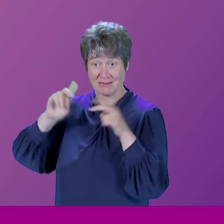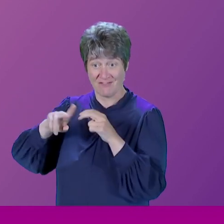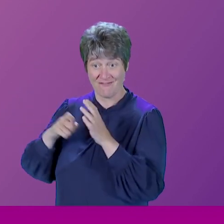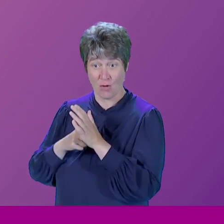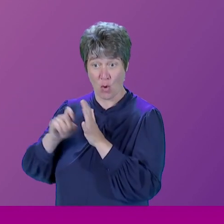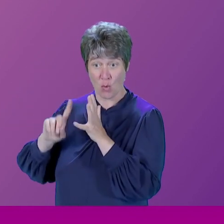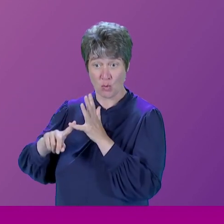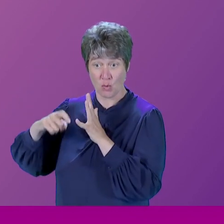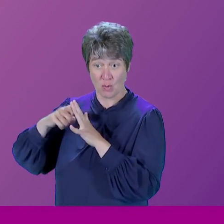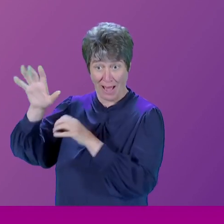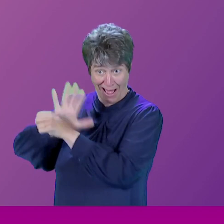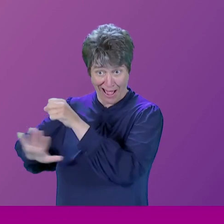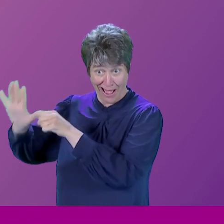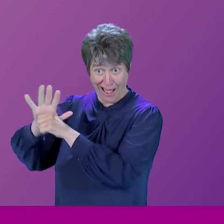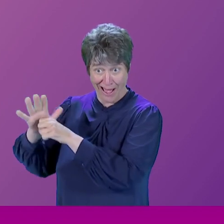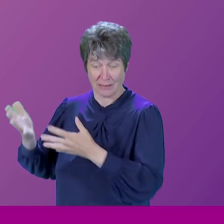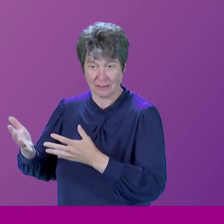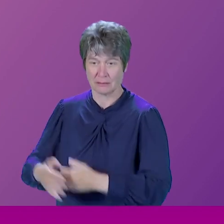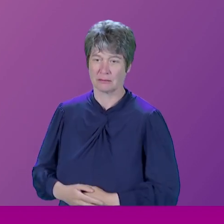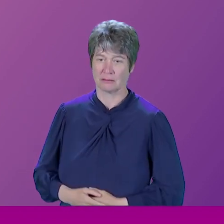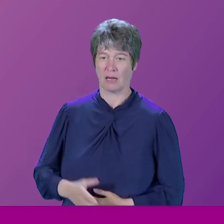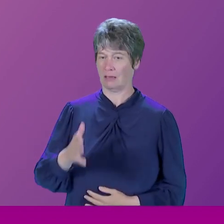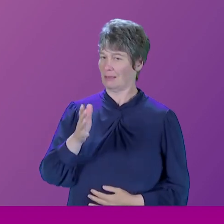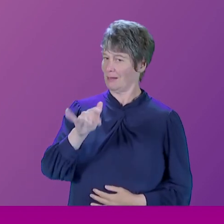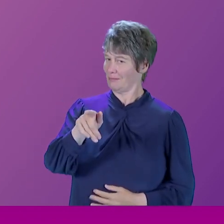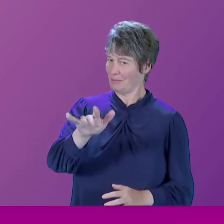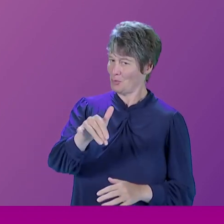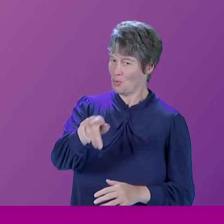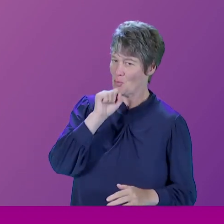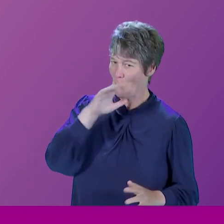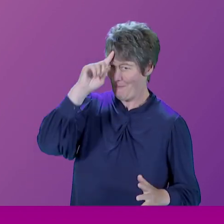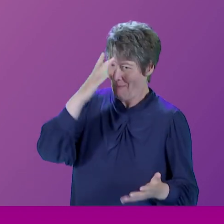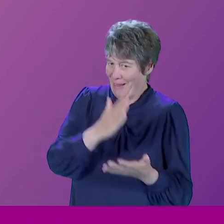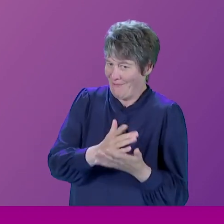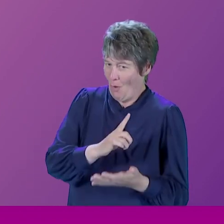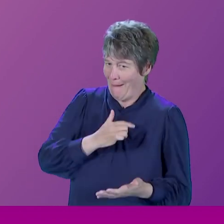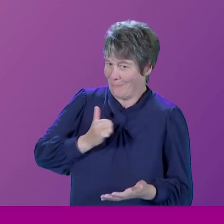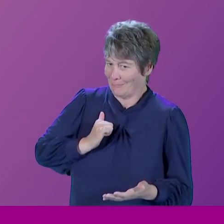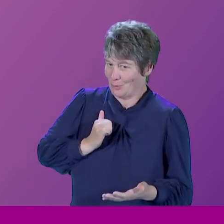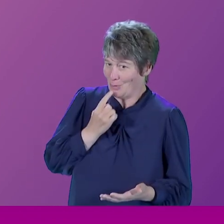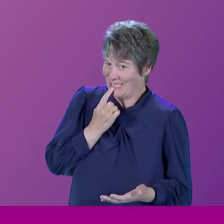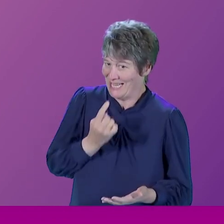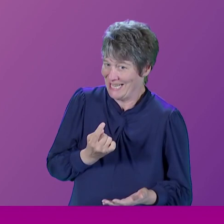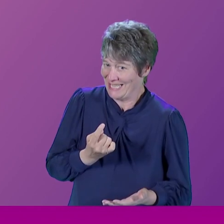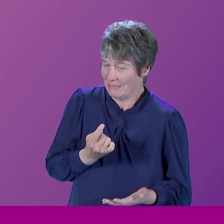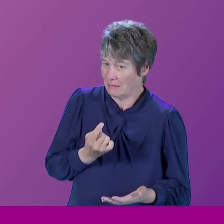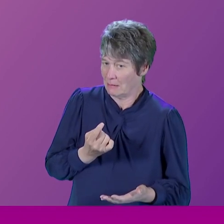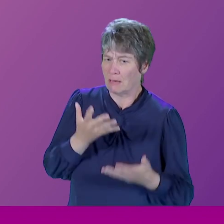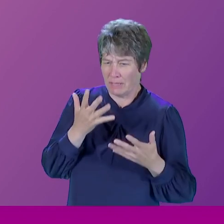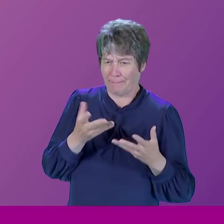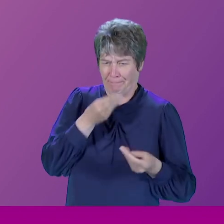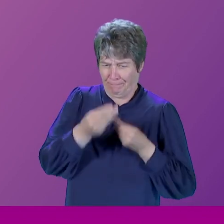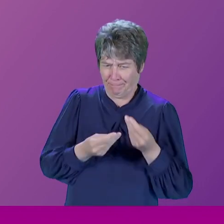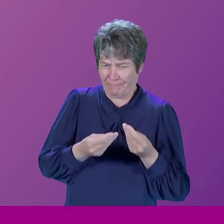You probably won't agree, sorry, you probably won't believe what I'm about to say. But two moments of joy in my